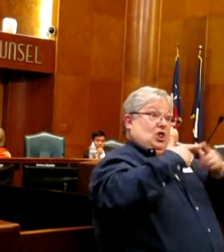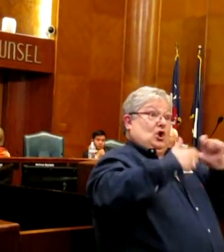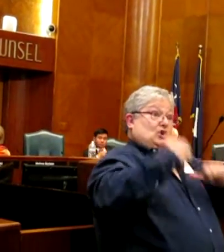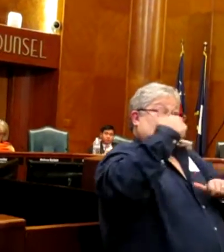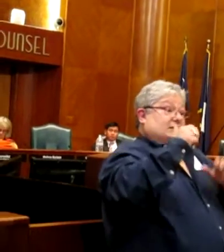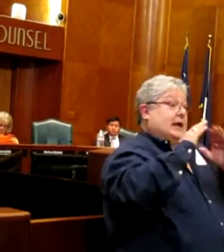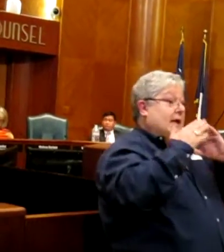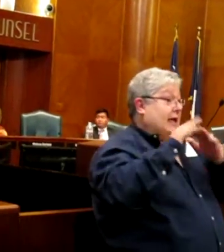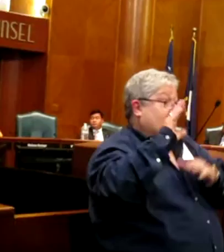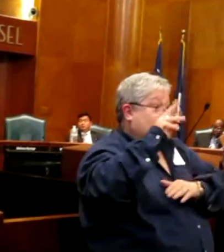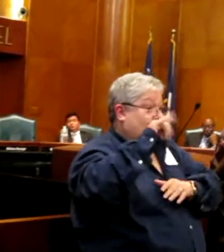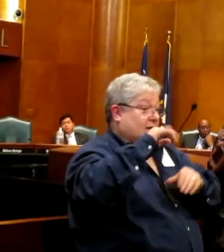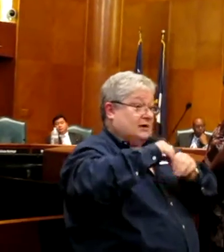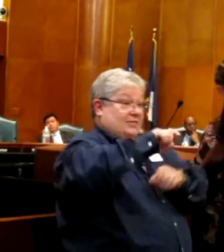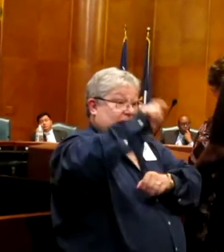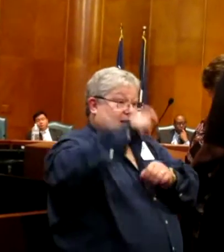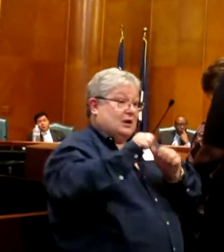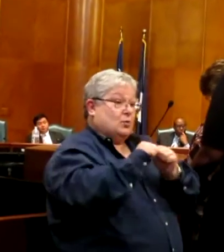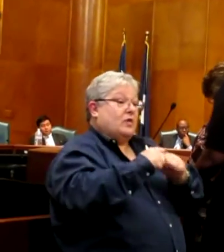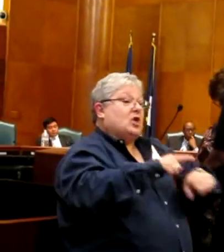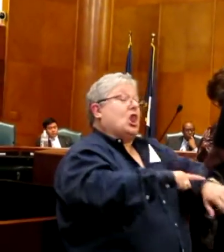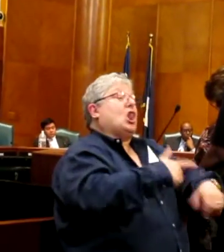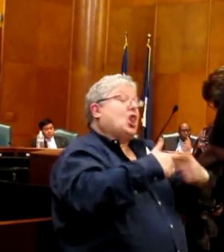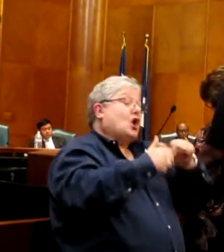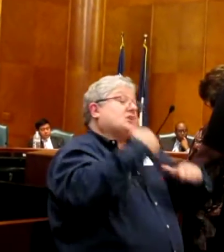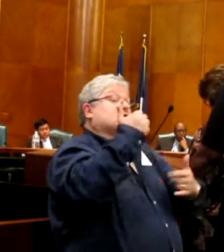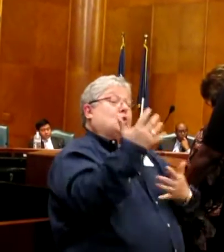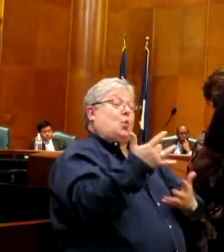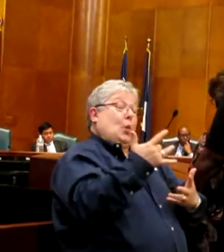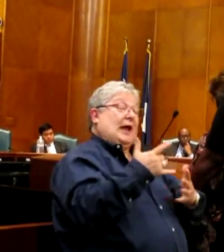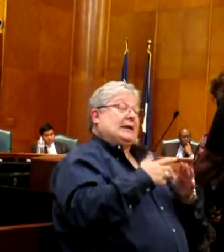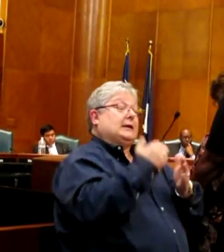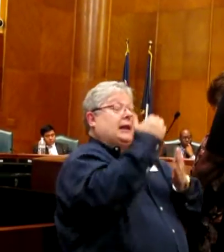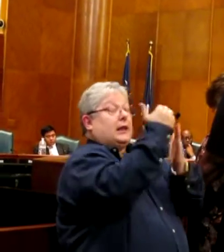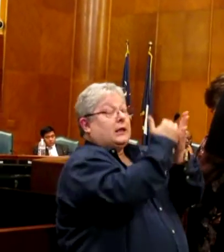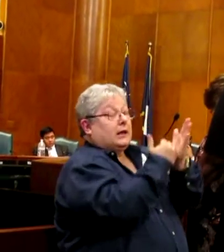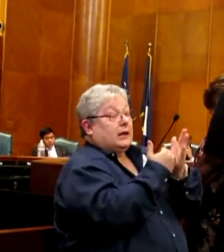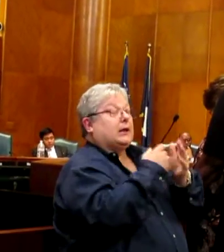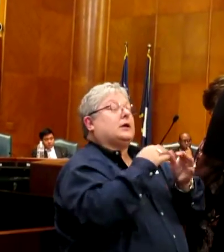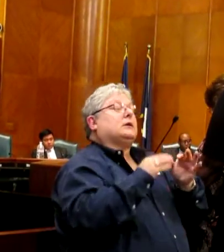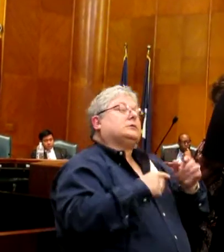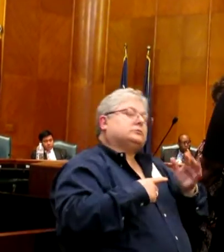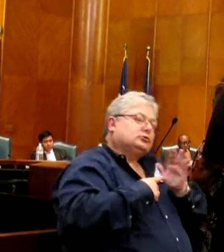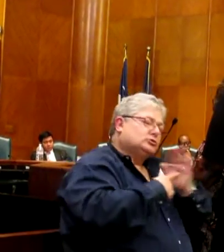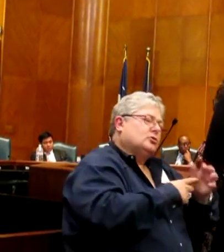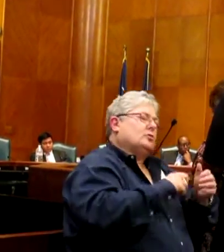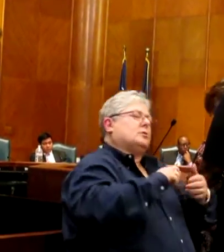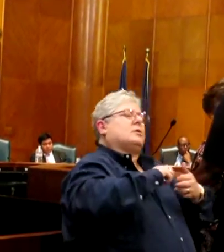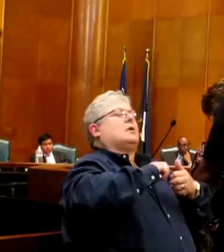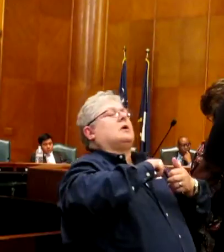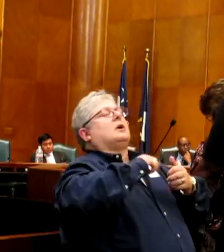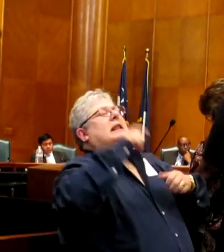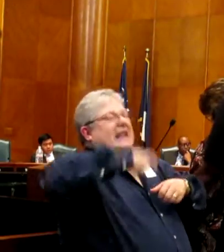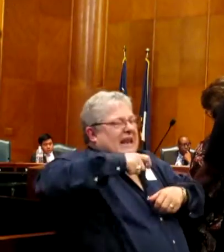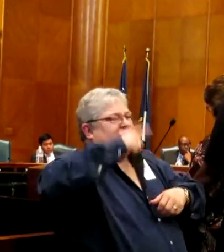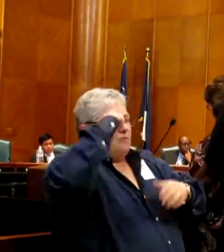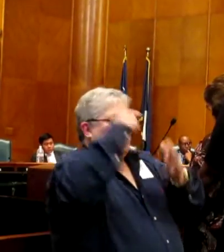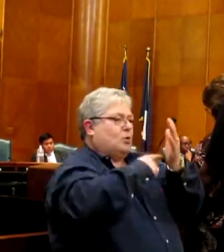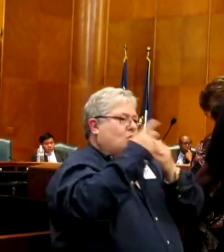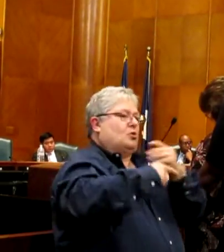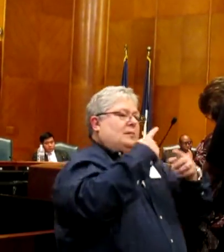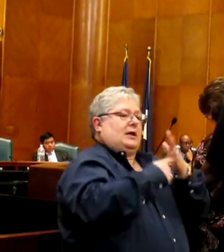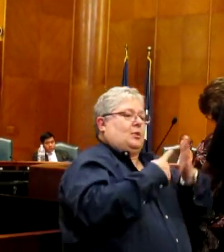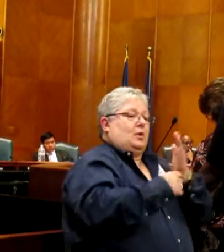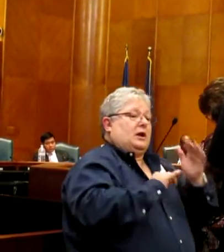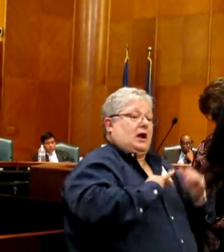in Texas with the largest waiting list, exemplifies the necessity for programs such as the ones we've developed. I'm a